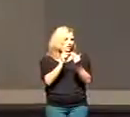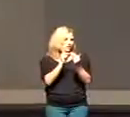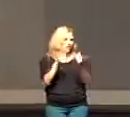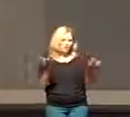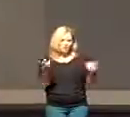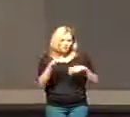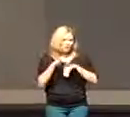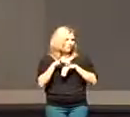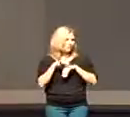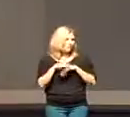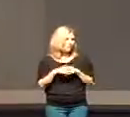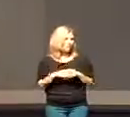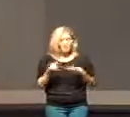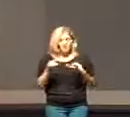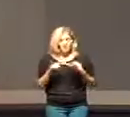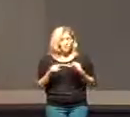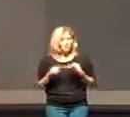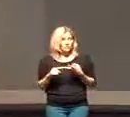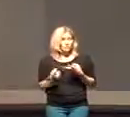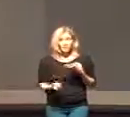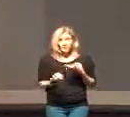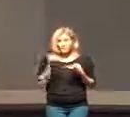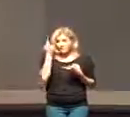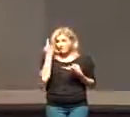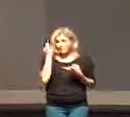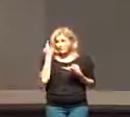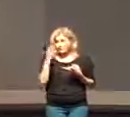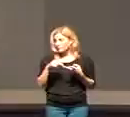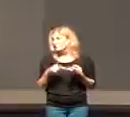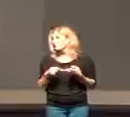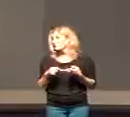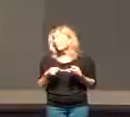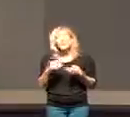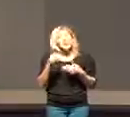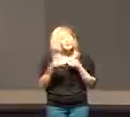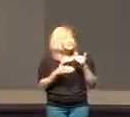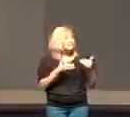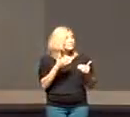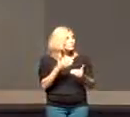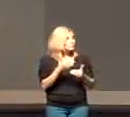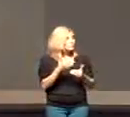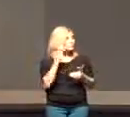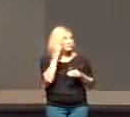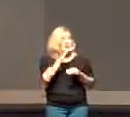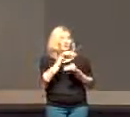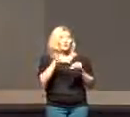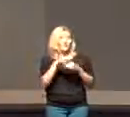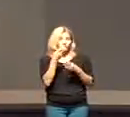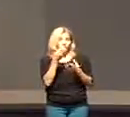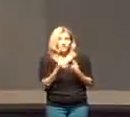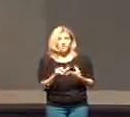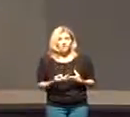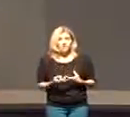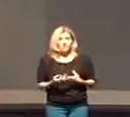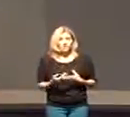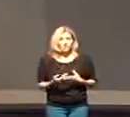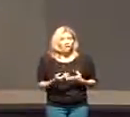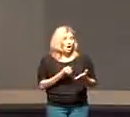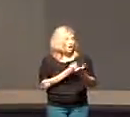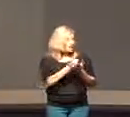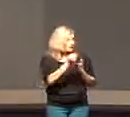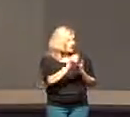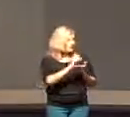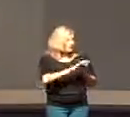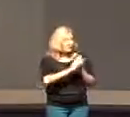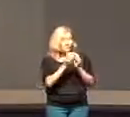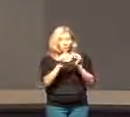earth number two understand that this process will involve failure our sanctification